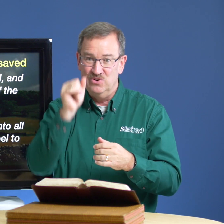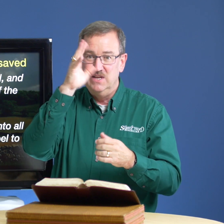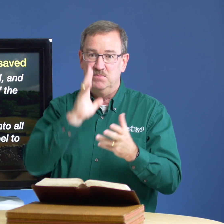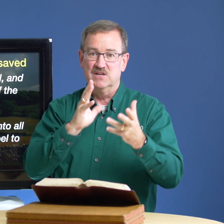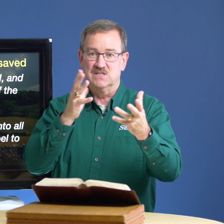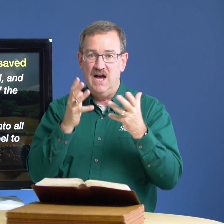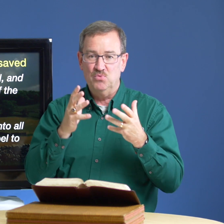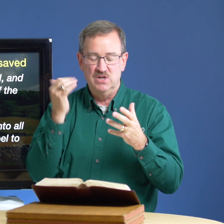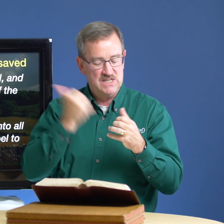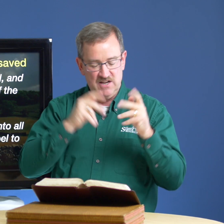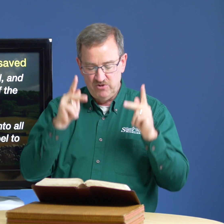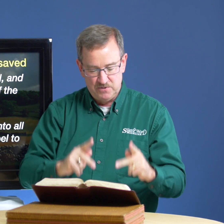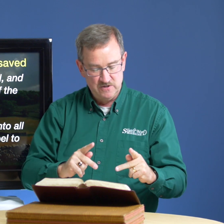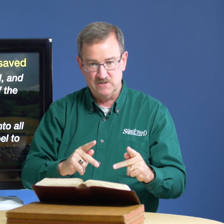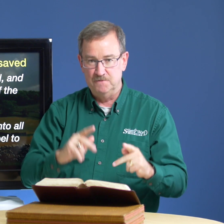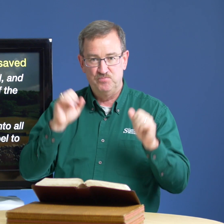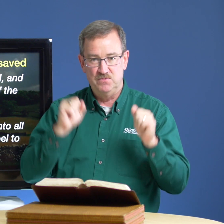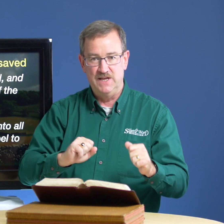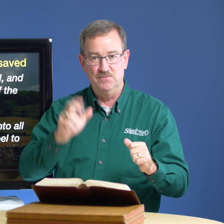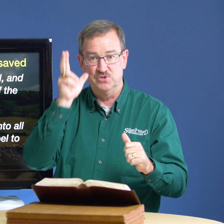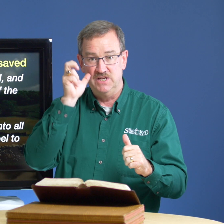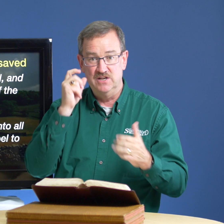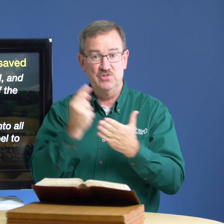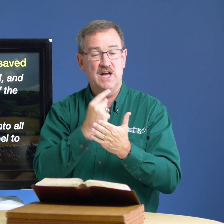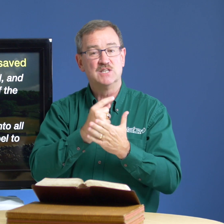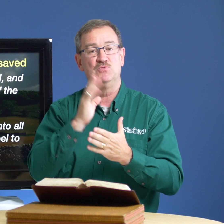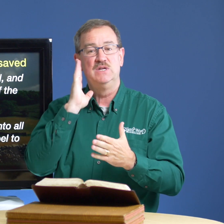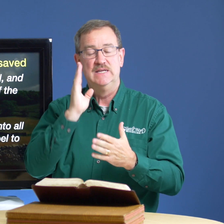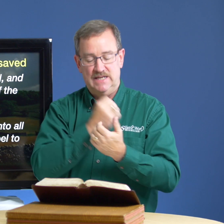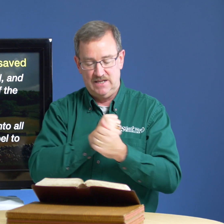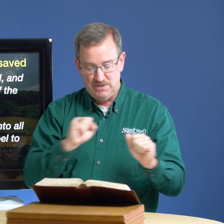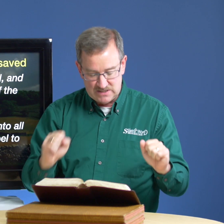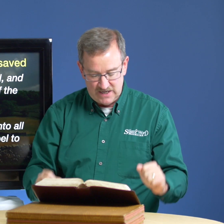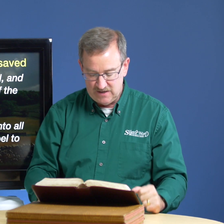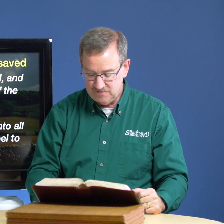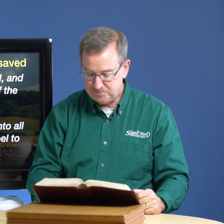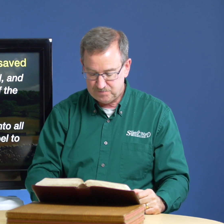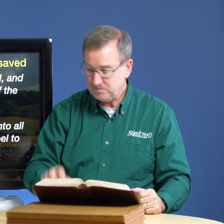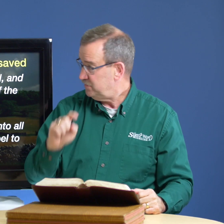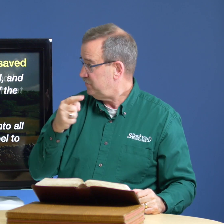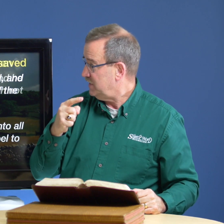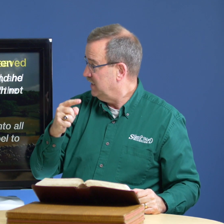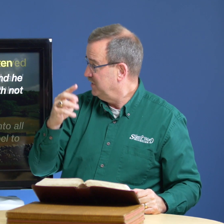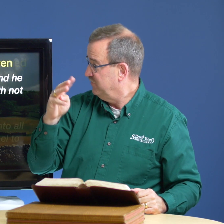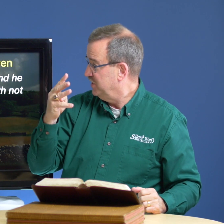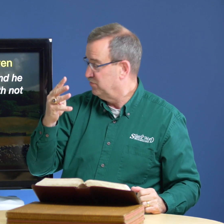because god wants every person to be able to hear the gospel and be saved let me give you number